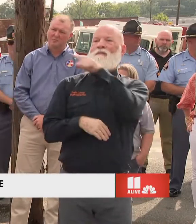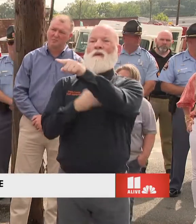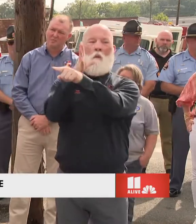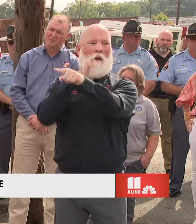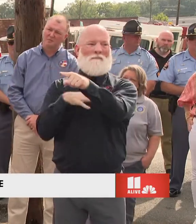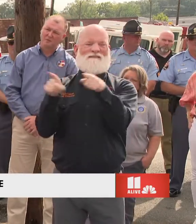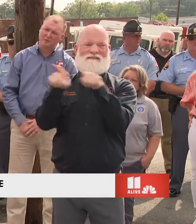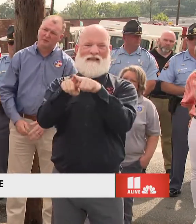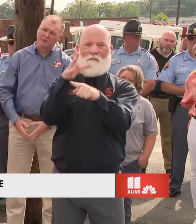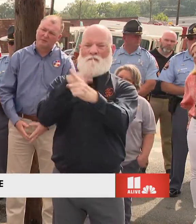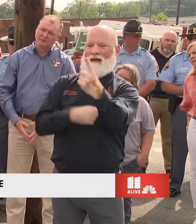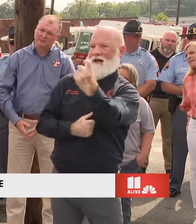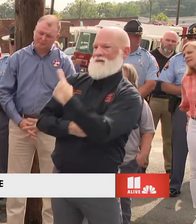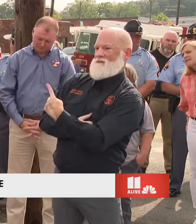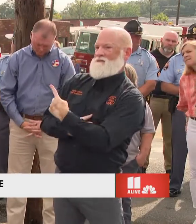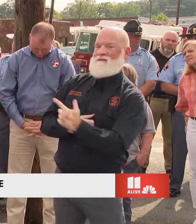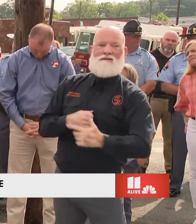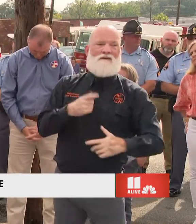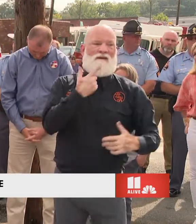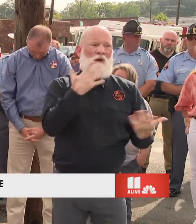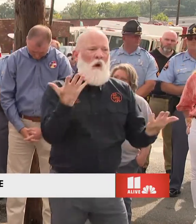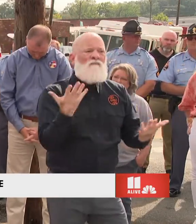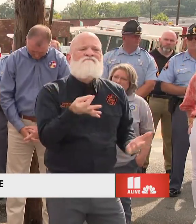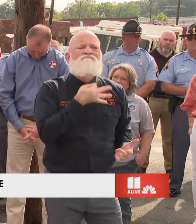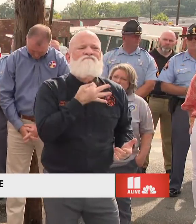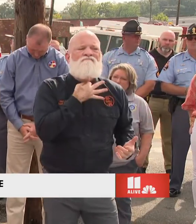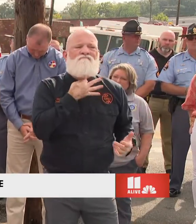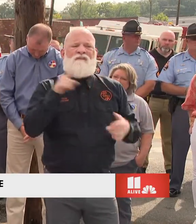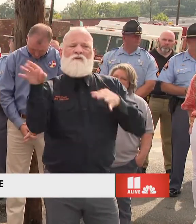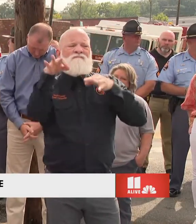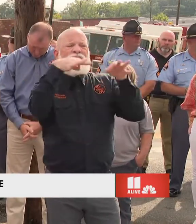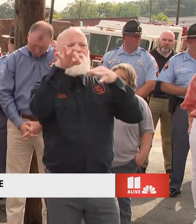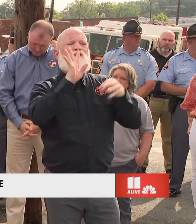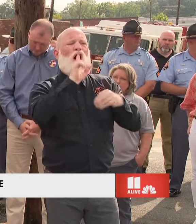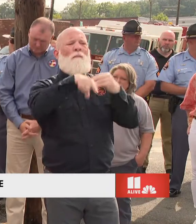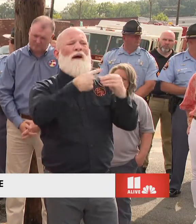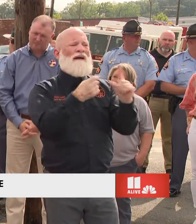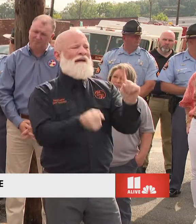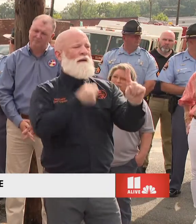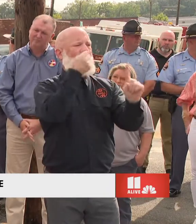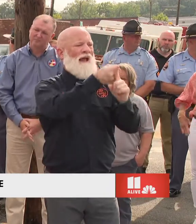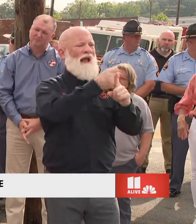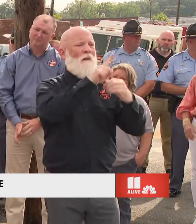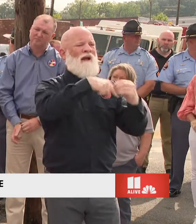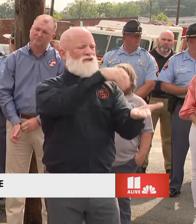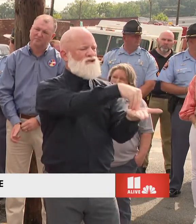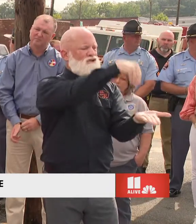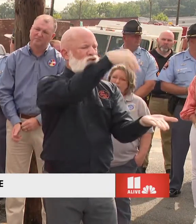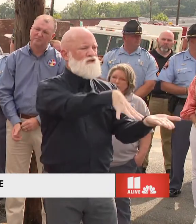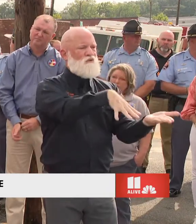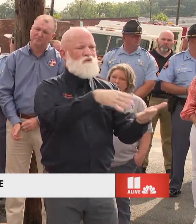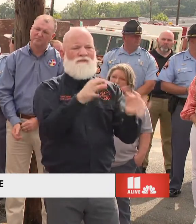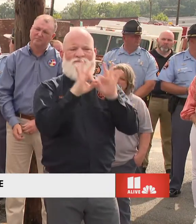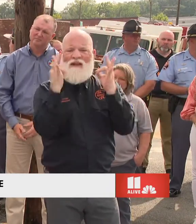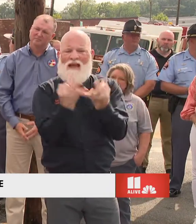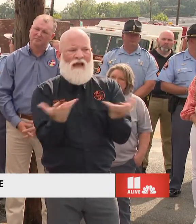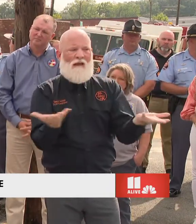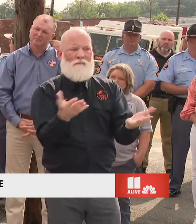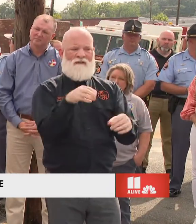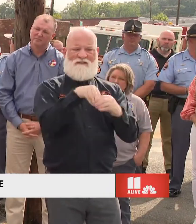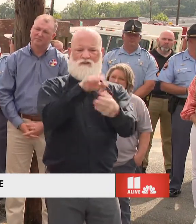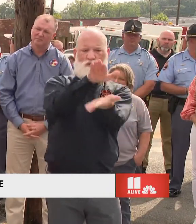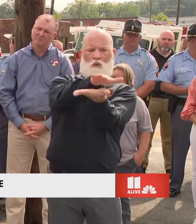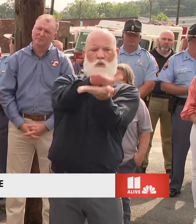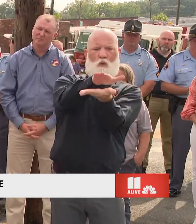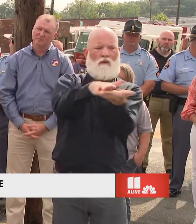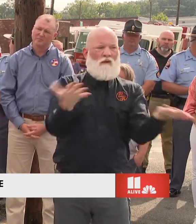Can you just talk more about the impact on the students and their families and what we're looking at moving forward for them since they're not in school right now? Right, well, one of the big things is,